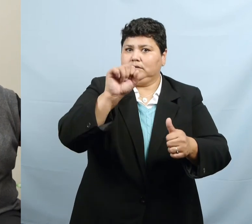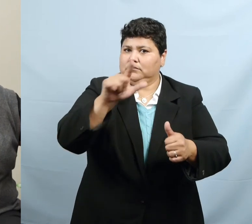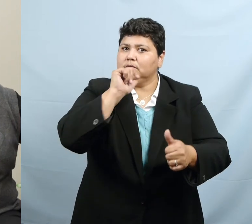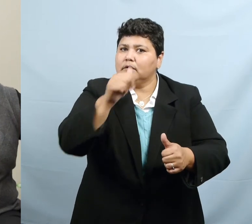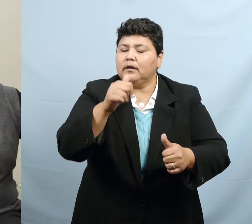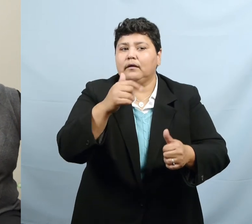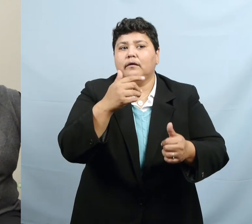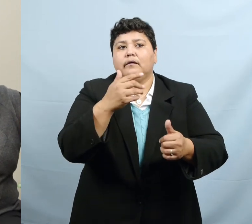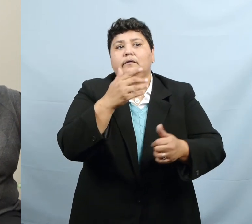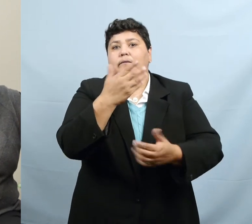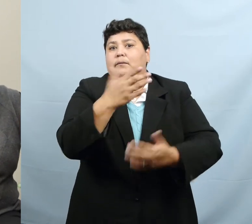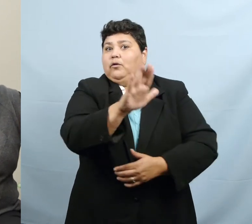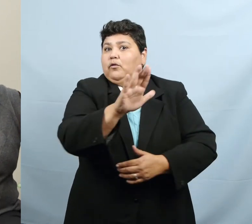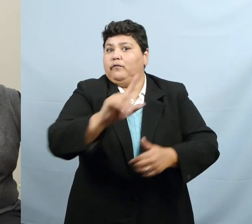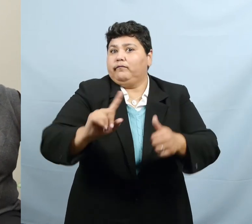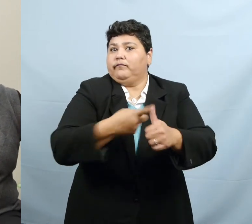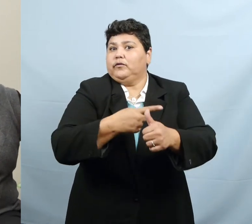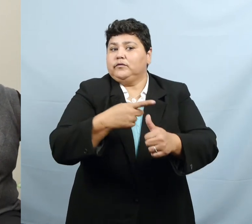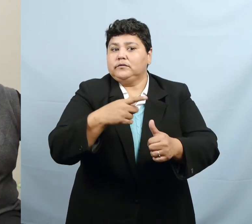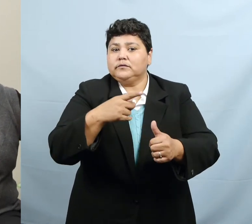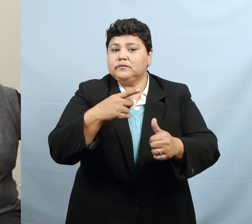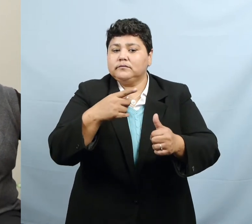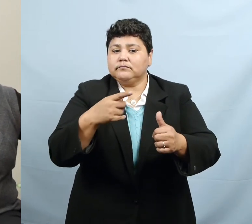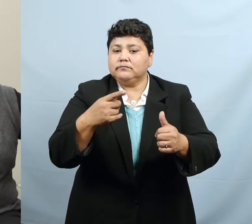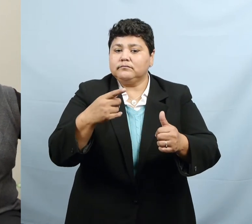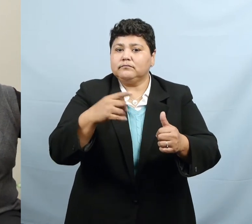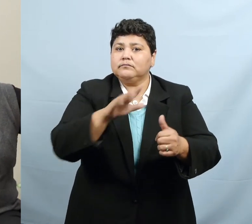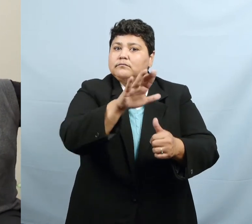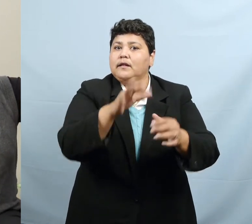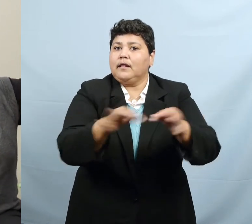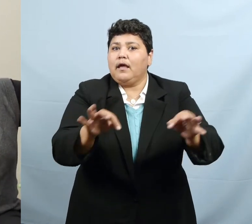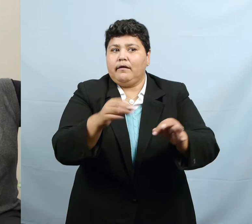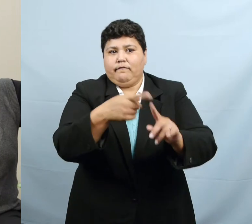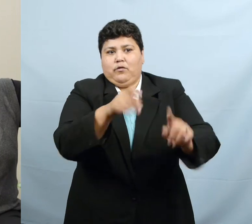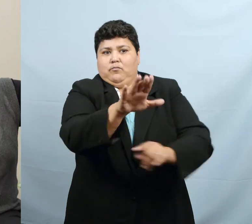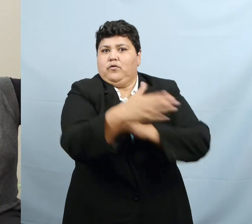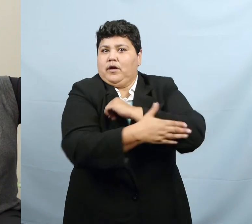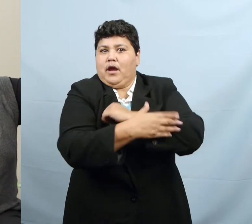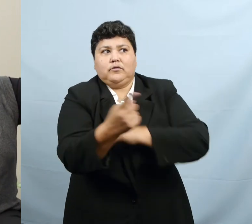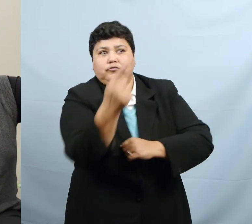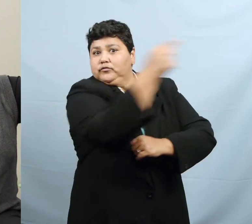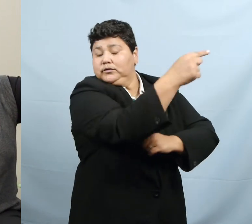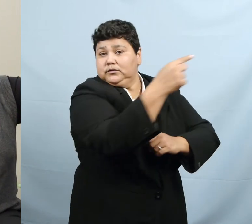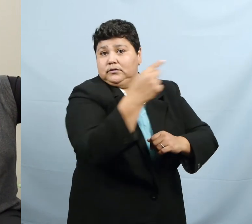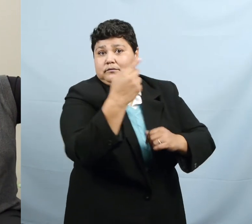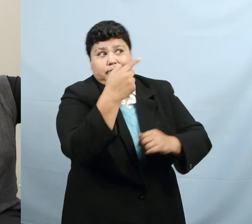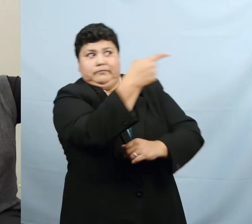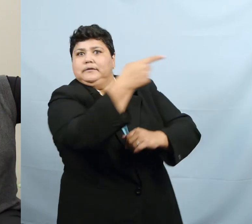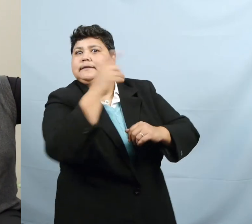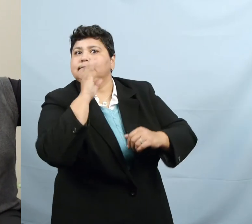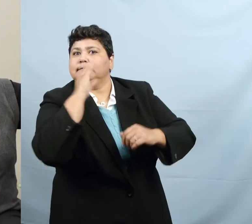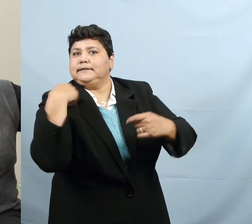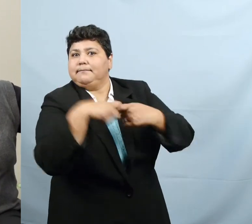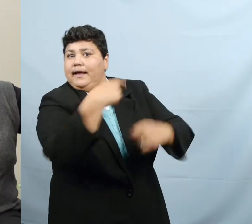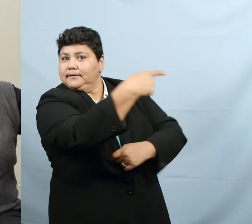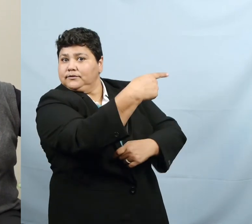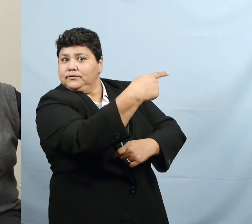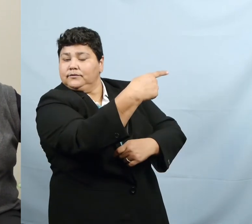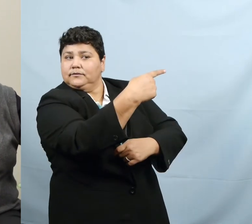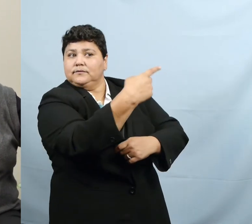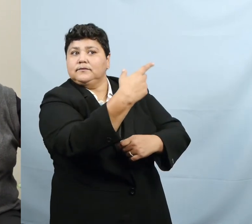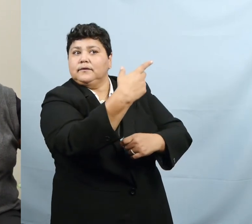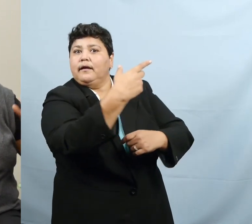primary language might have been their own sign language of their country, which in a Spanish speaking country